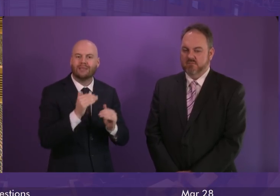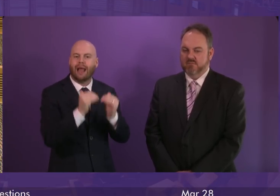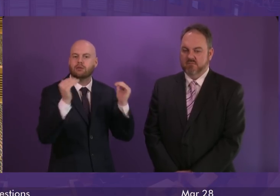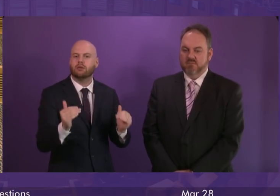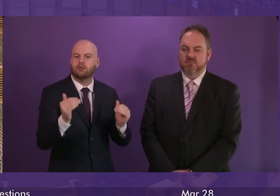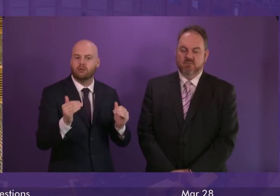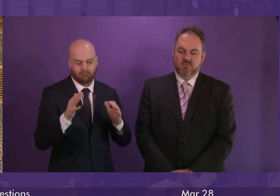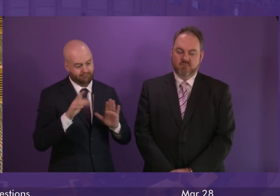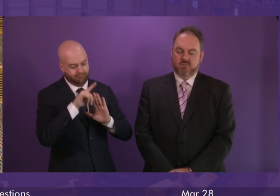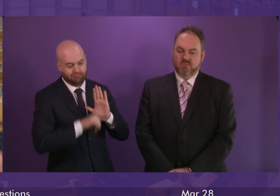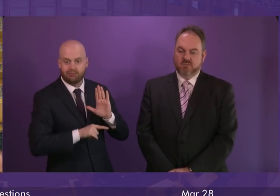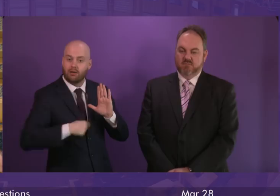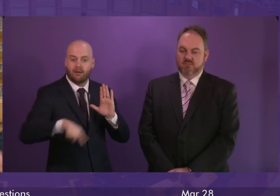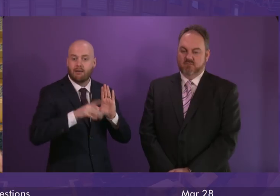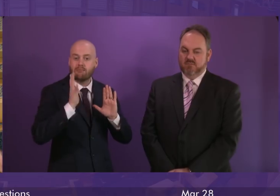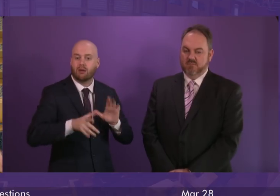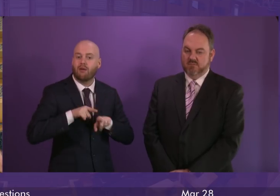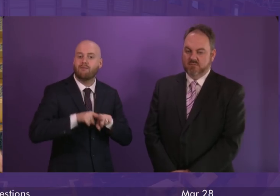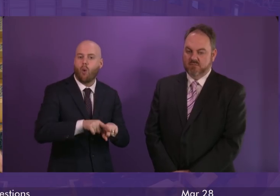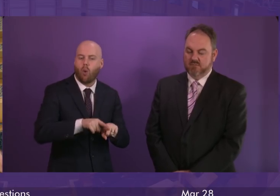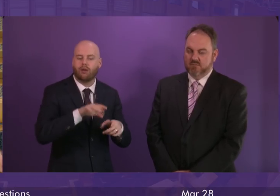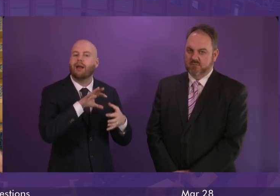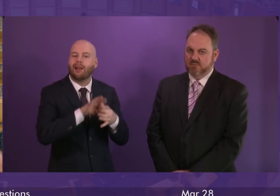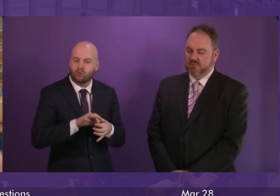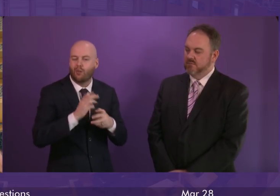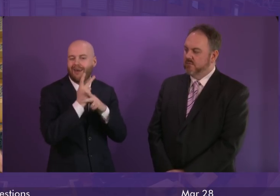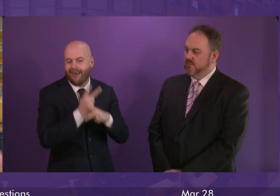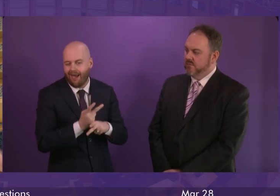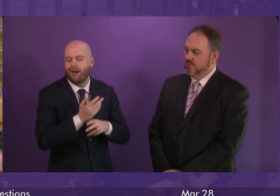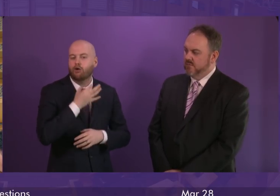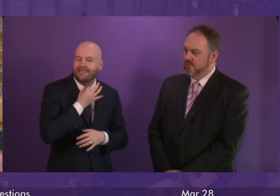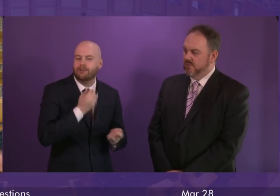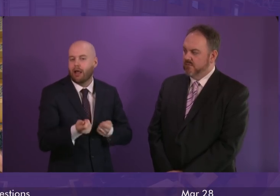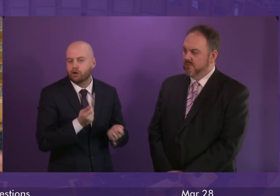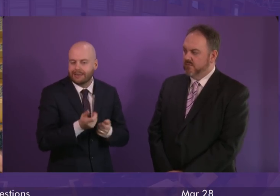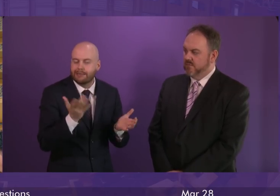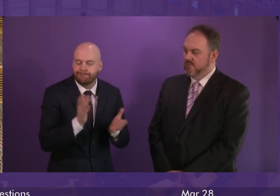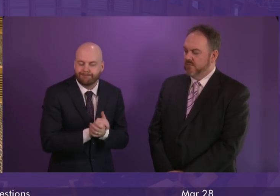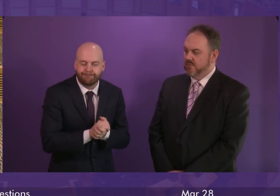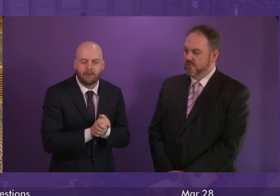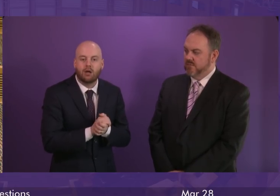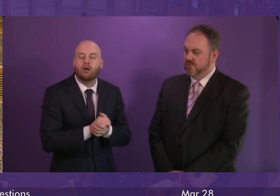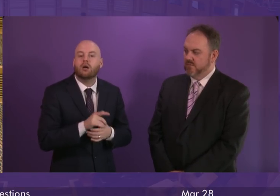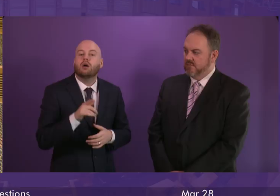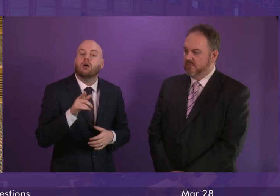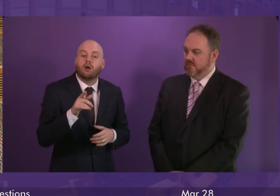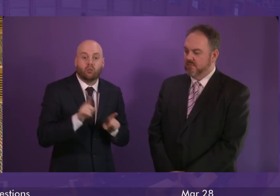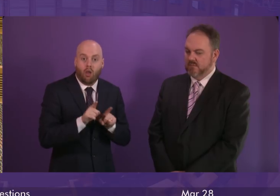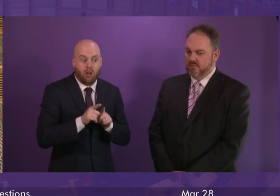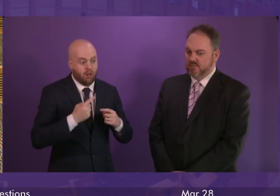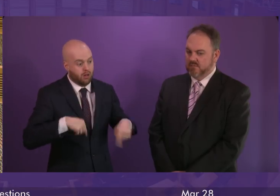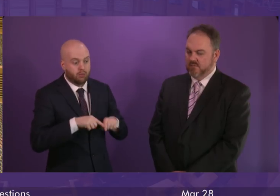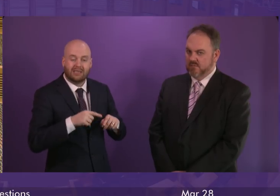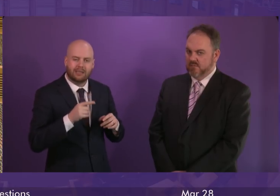and will include a standard on care and risk management. And as part of this there is a consideration of updating